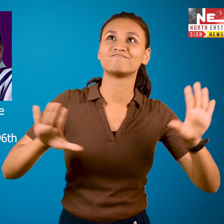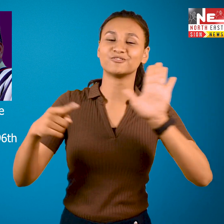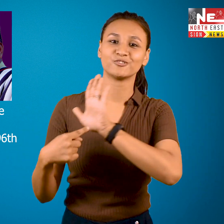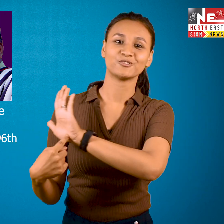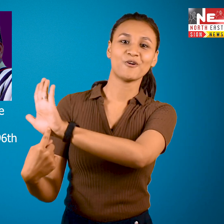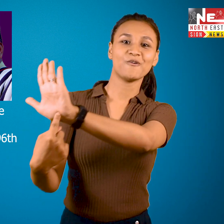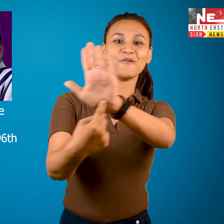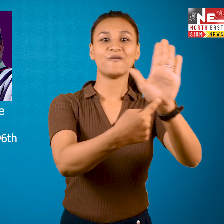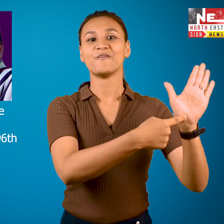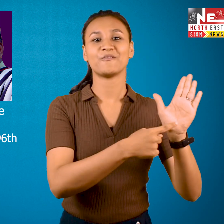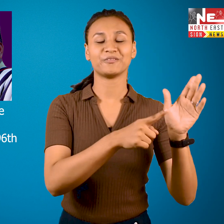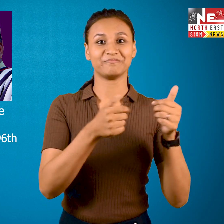the